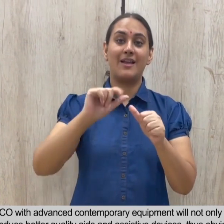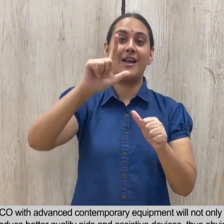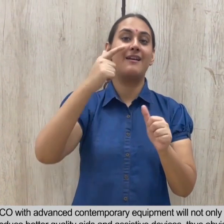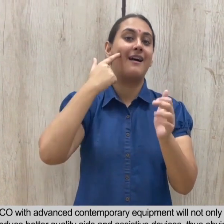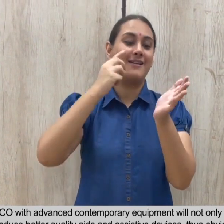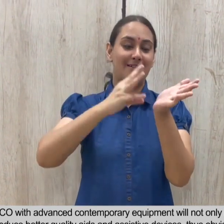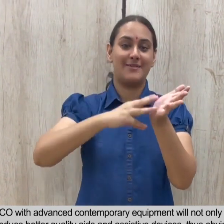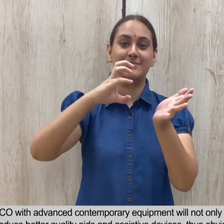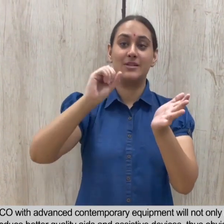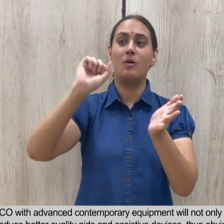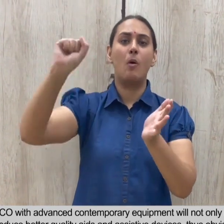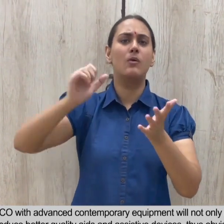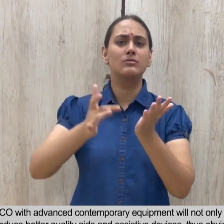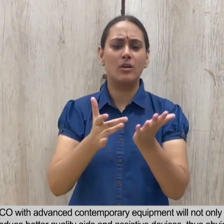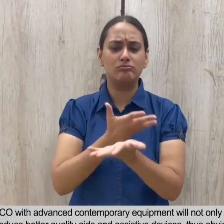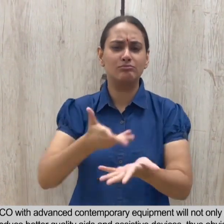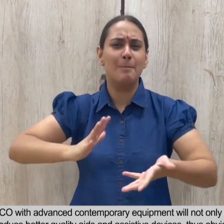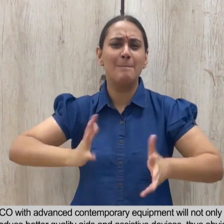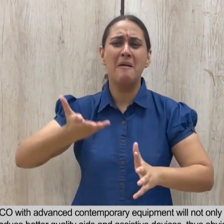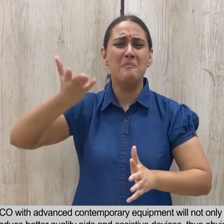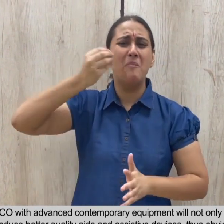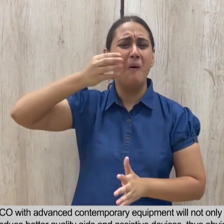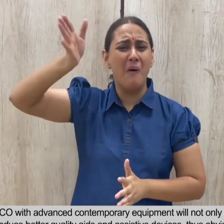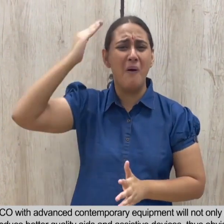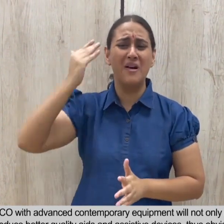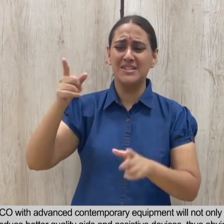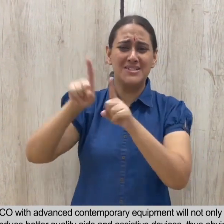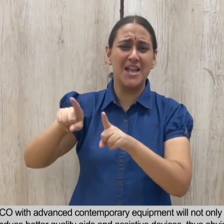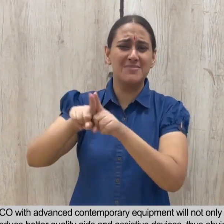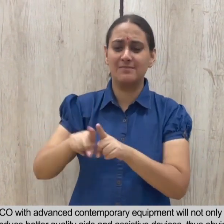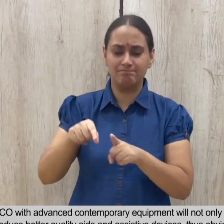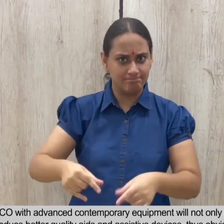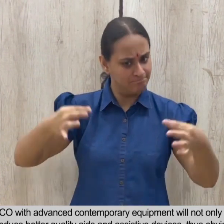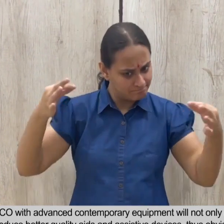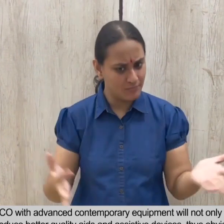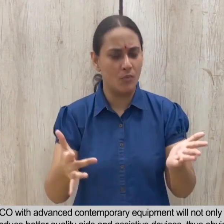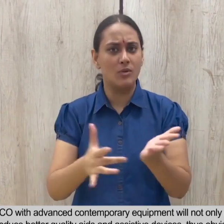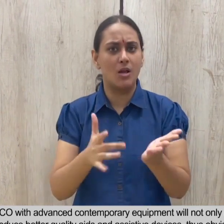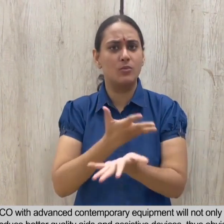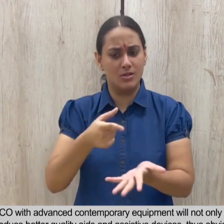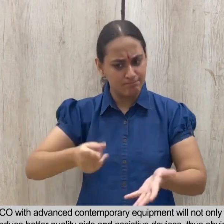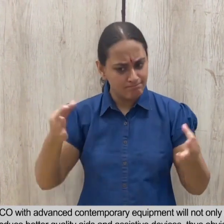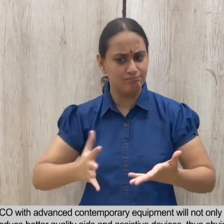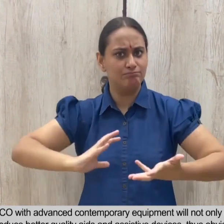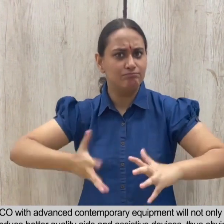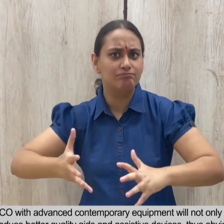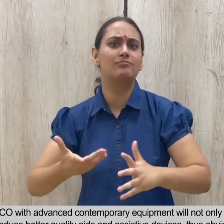of Alimco with advanced contemporary equipment will not only increase its production